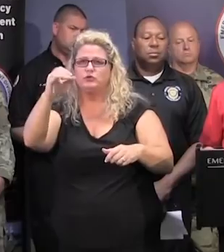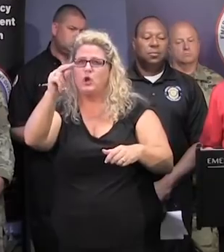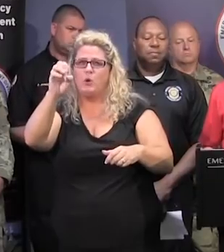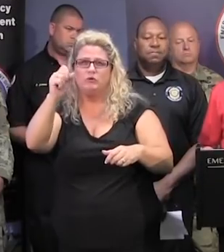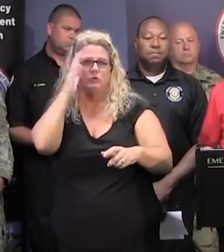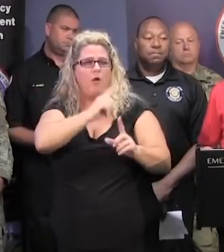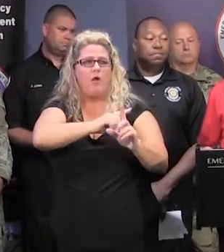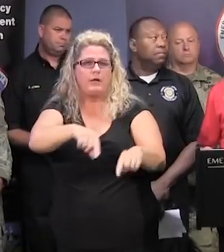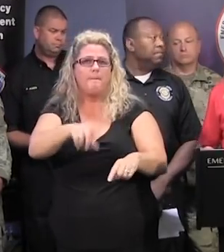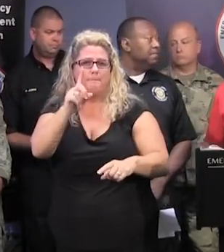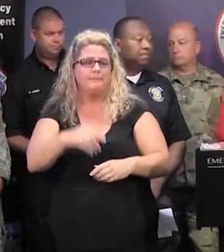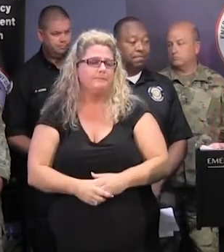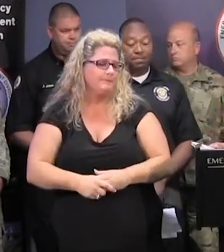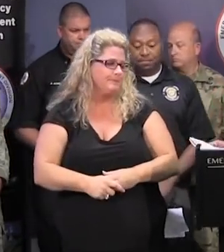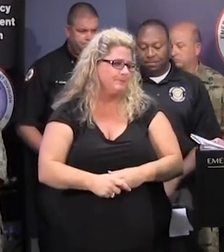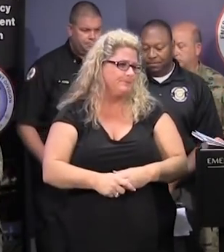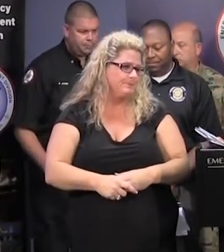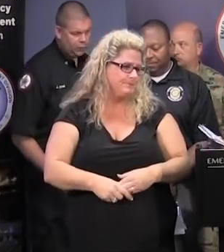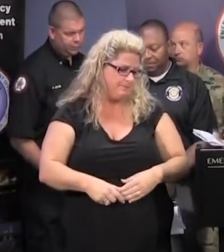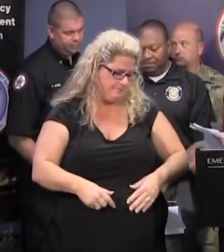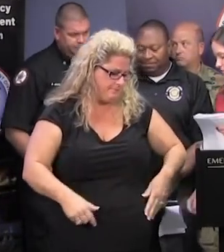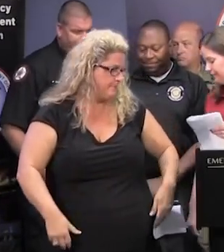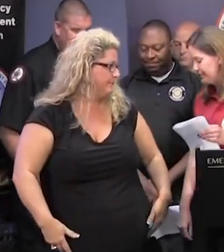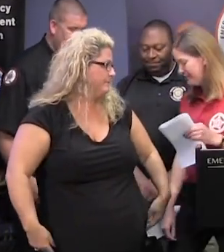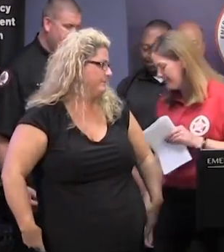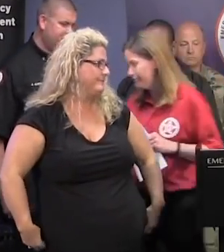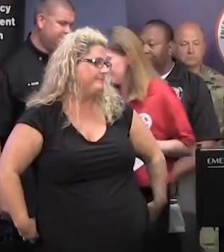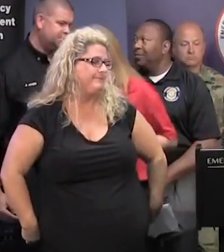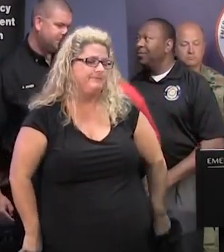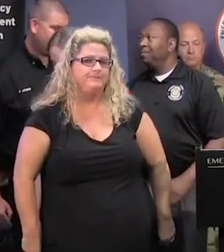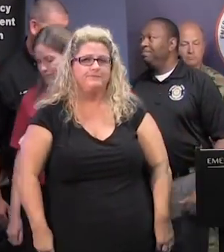information to the public. Chief Jones. Thank you. Thank you.